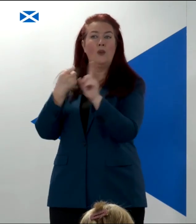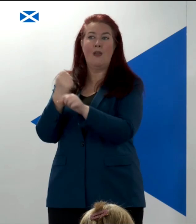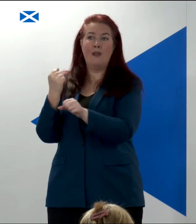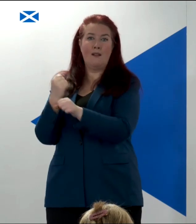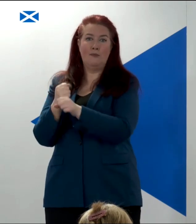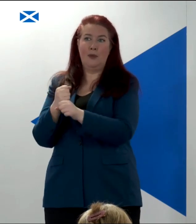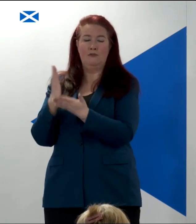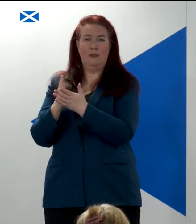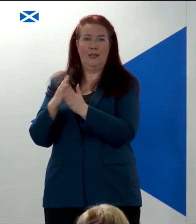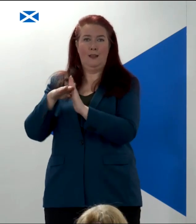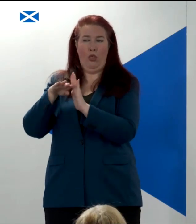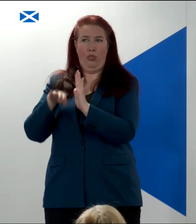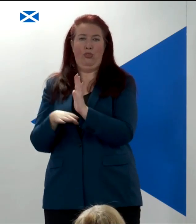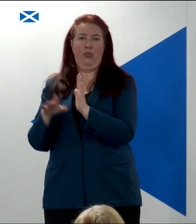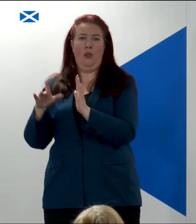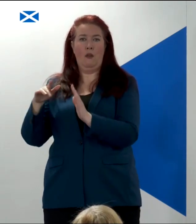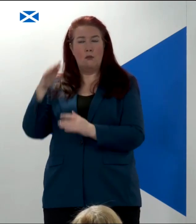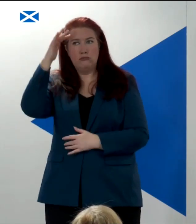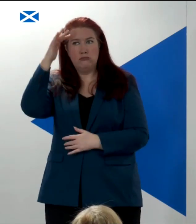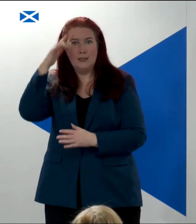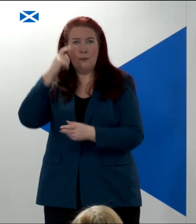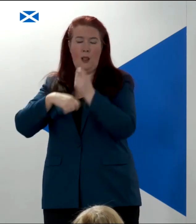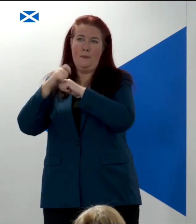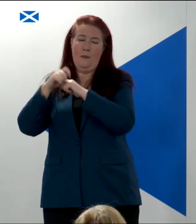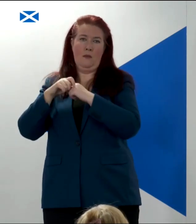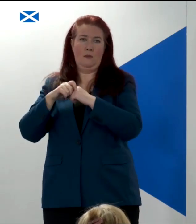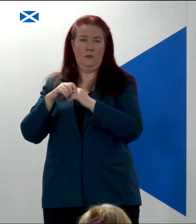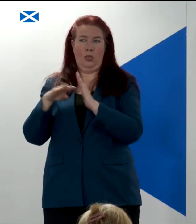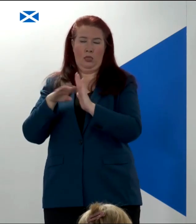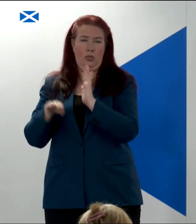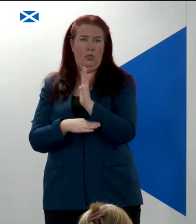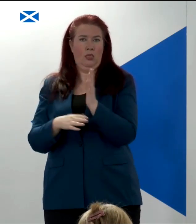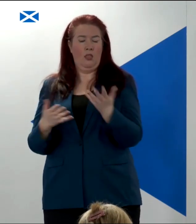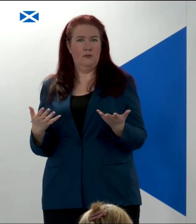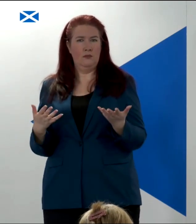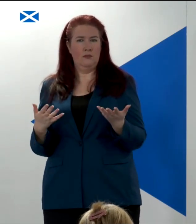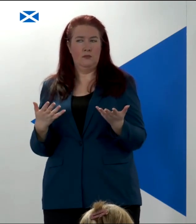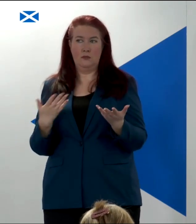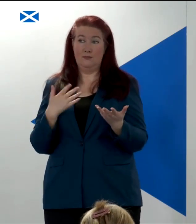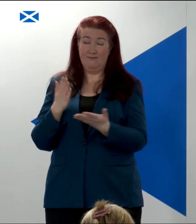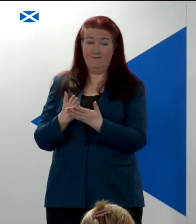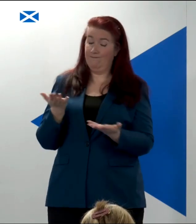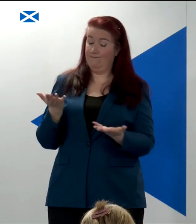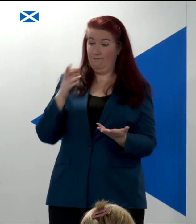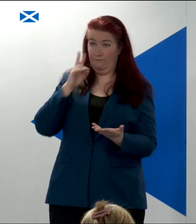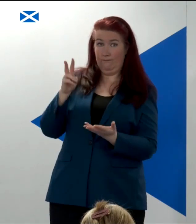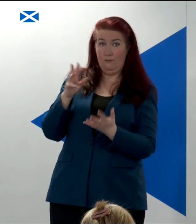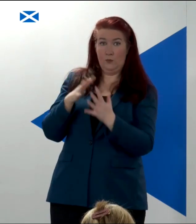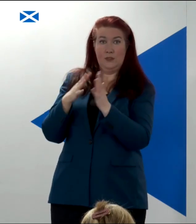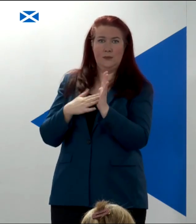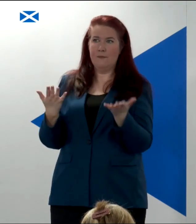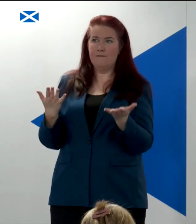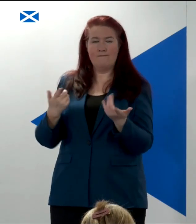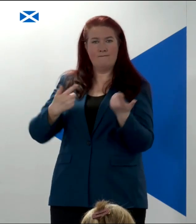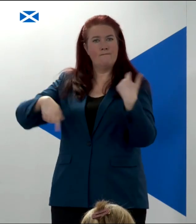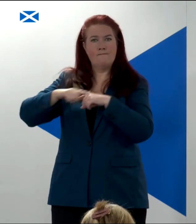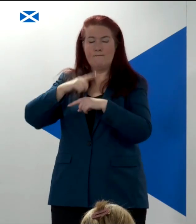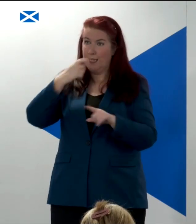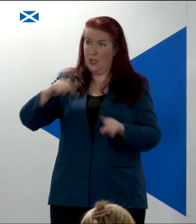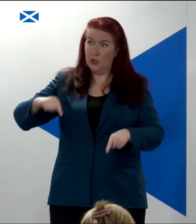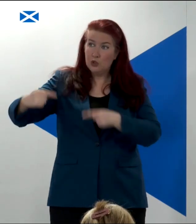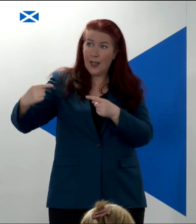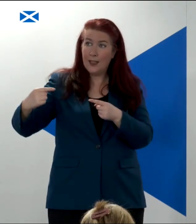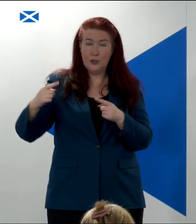constitutional principle after constitutional principle, with very little that anyone can do about